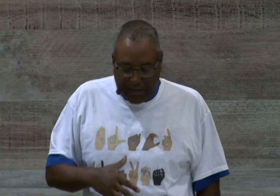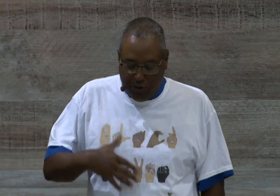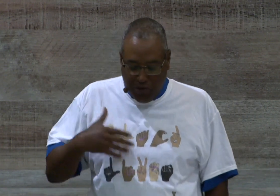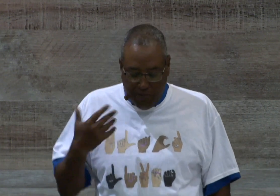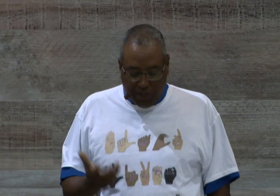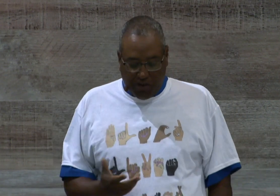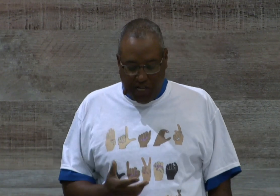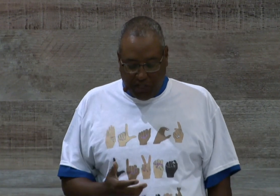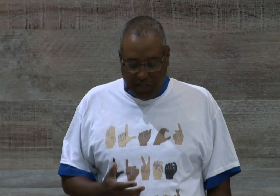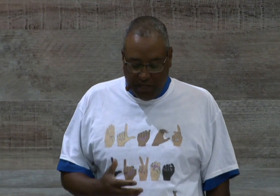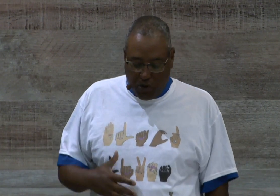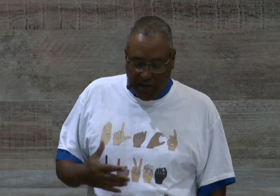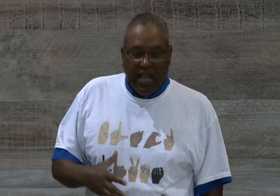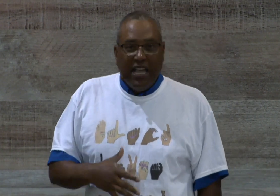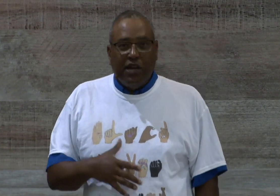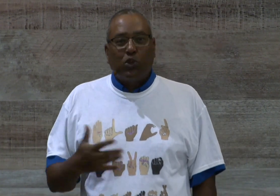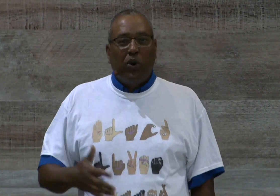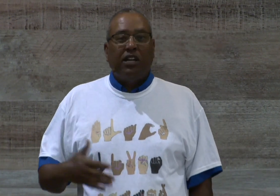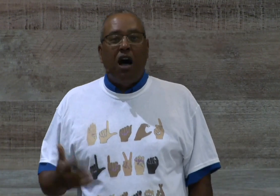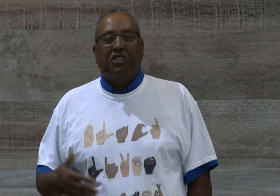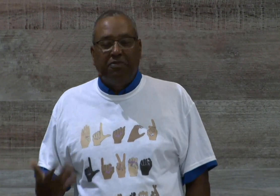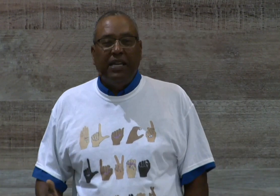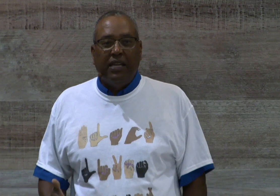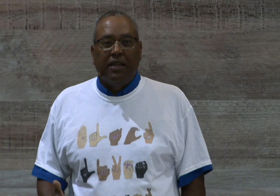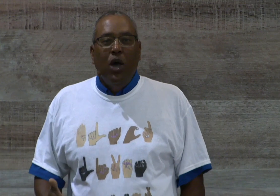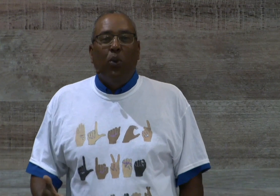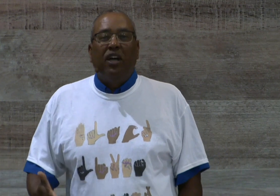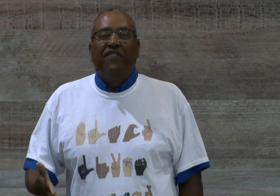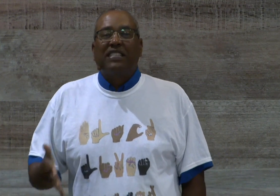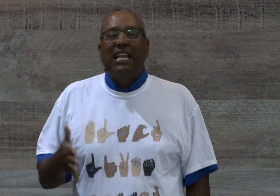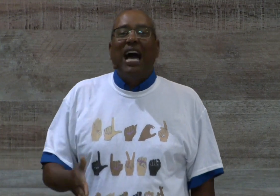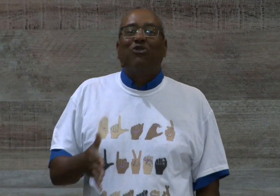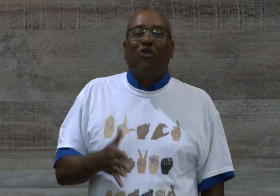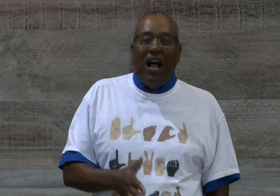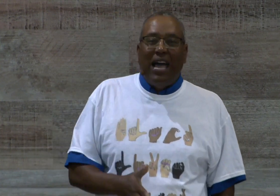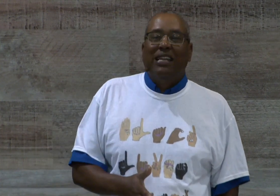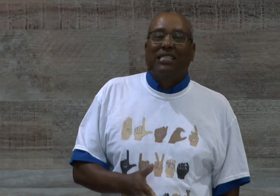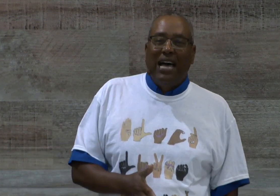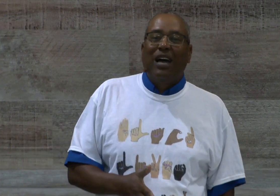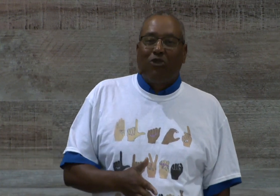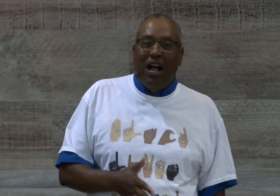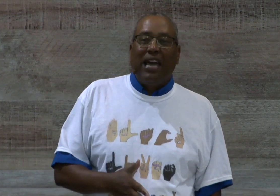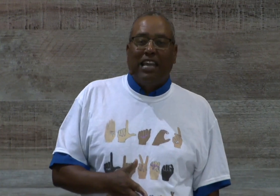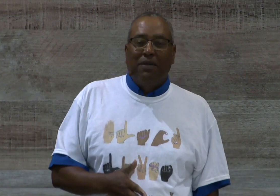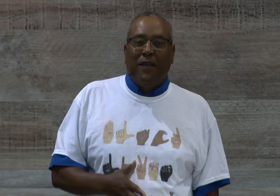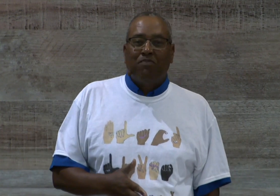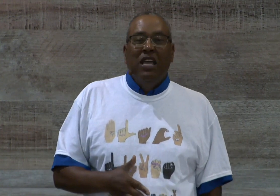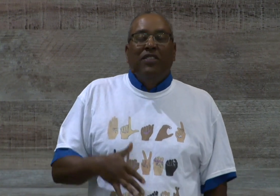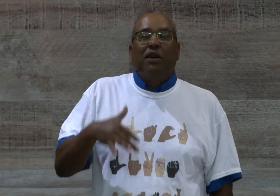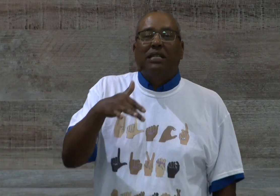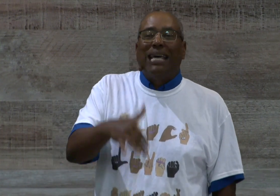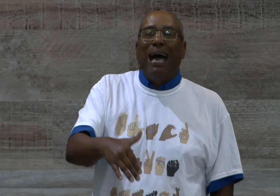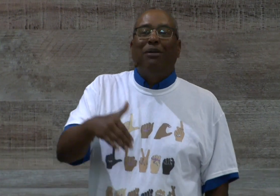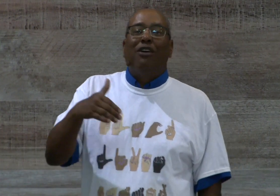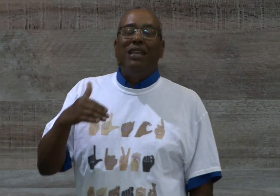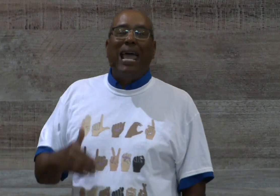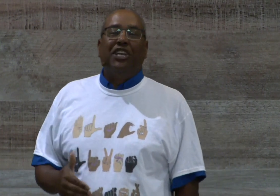through human tradition, according to, here's what it ought to be. Well, if it's not right, it's not right, amen? There was a time in our nation